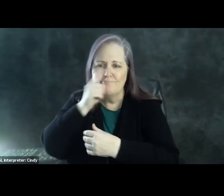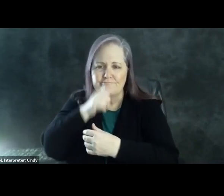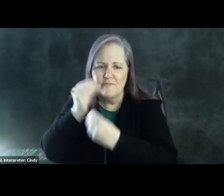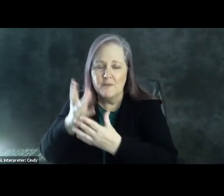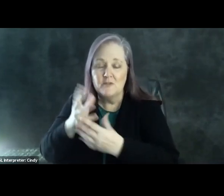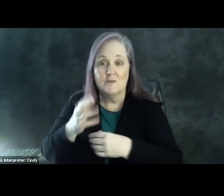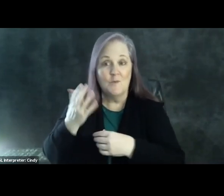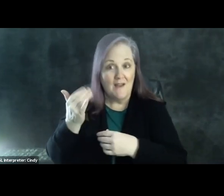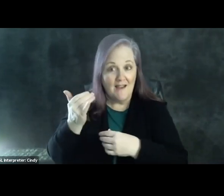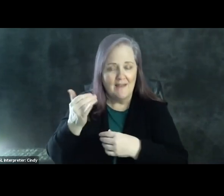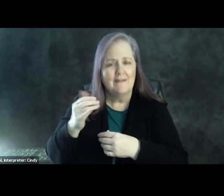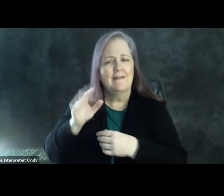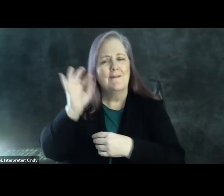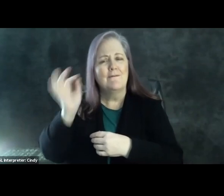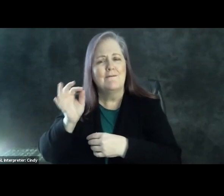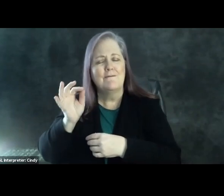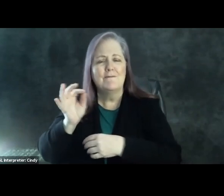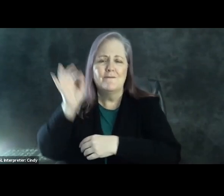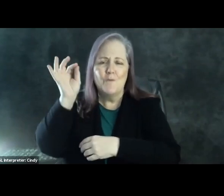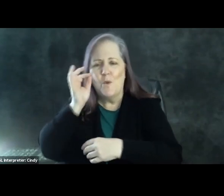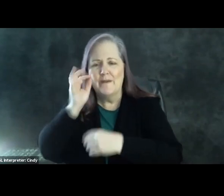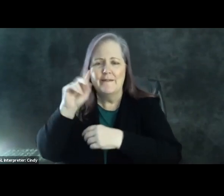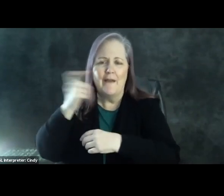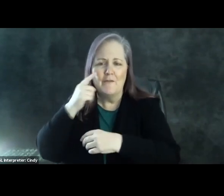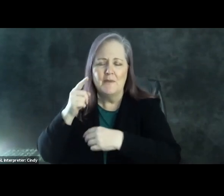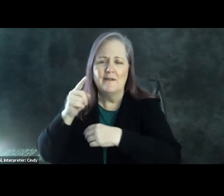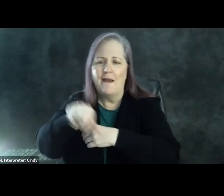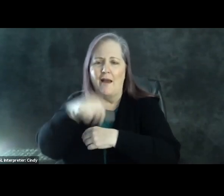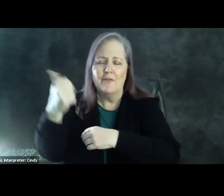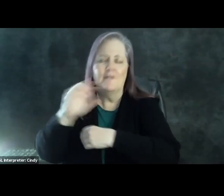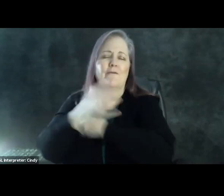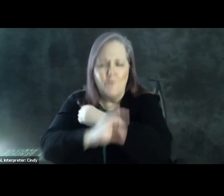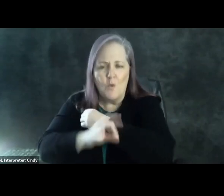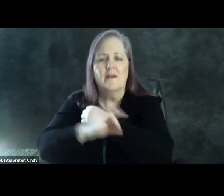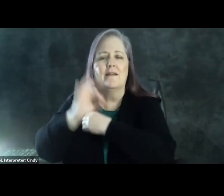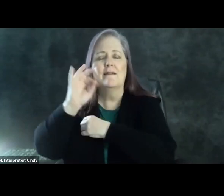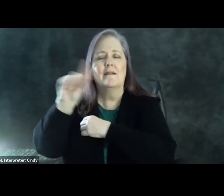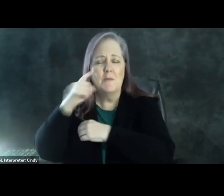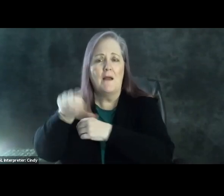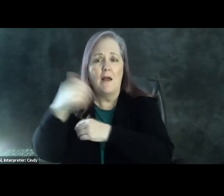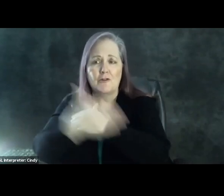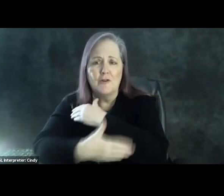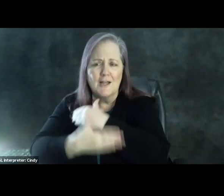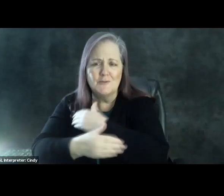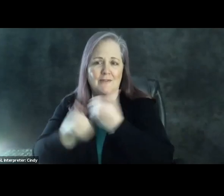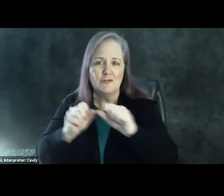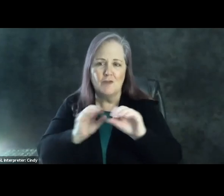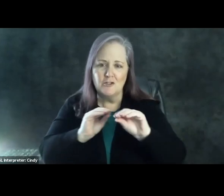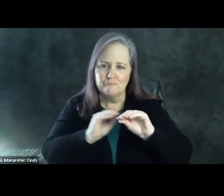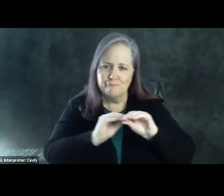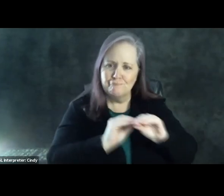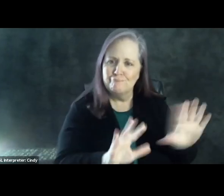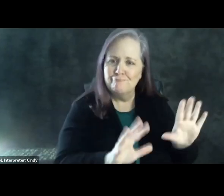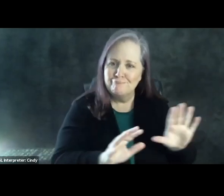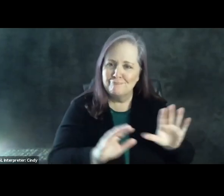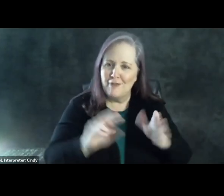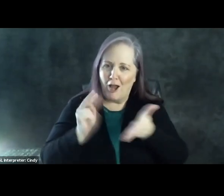governments, right, who are trying to influence our elections, trying to undermine our confidence in our democracy. And they've gotten better